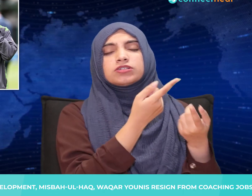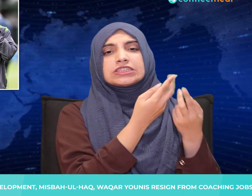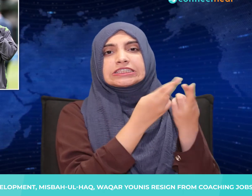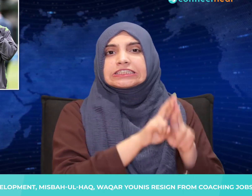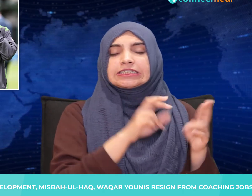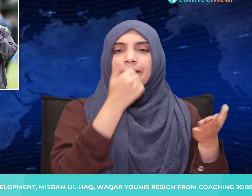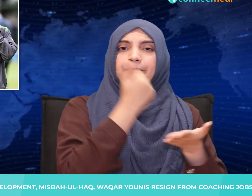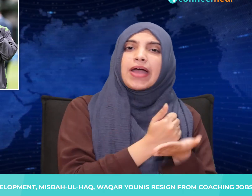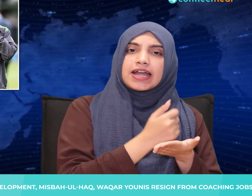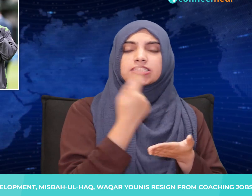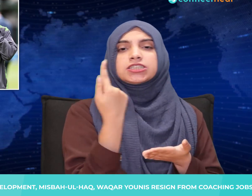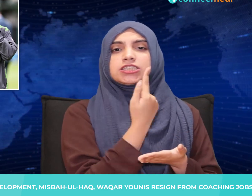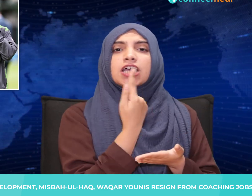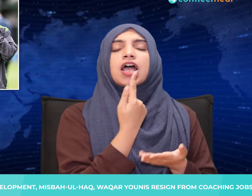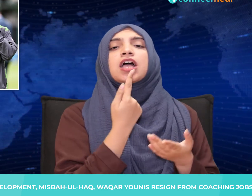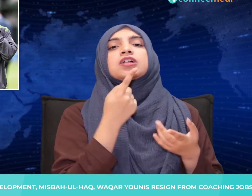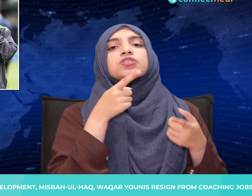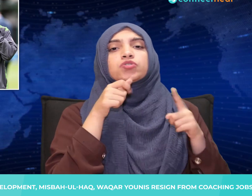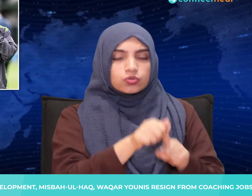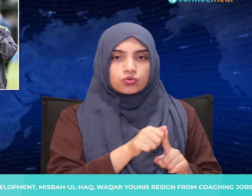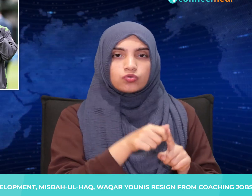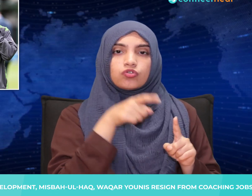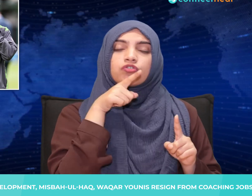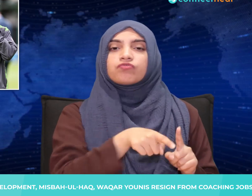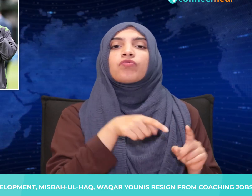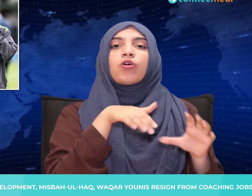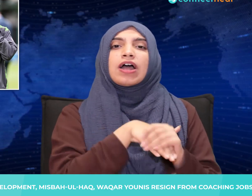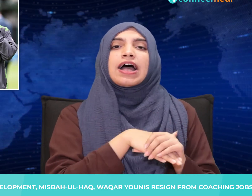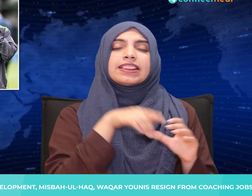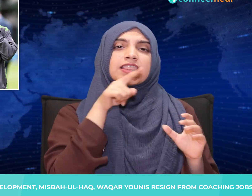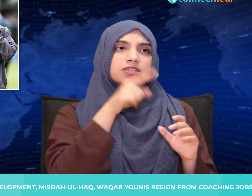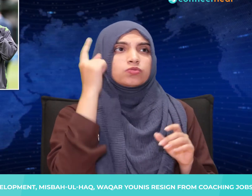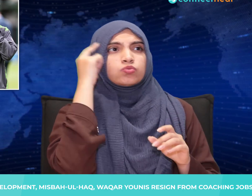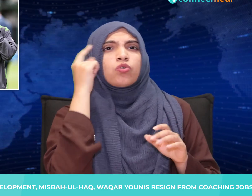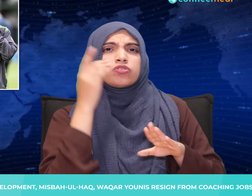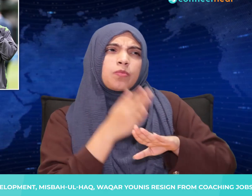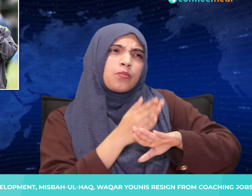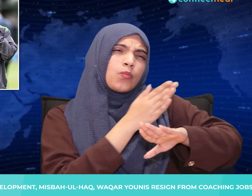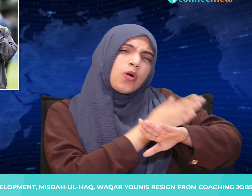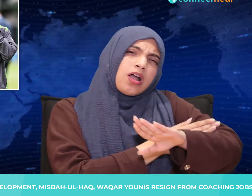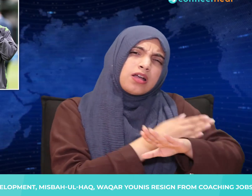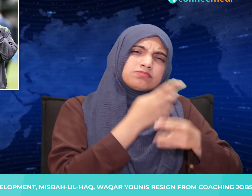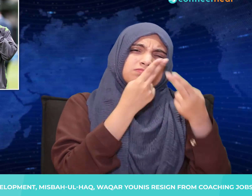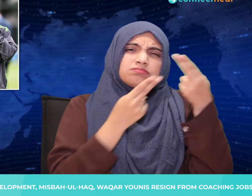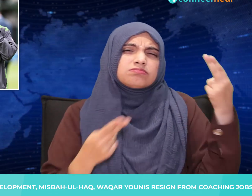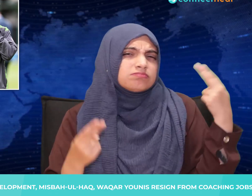cited bio-secure bubbles as the reason behind his decision to quit.